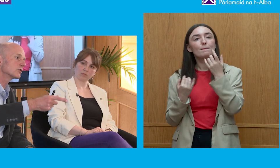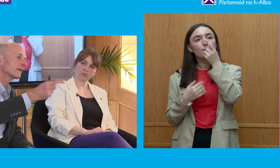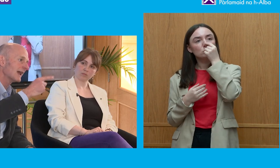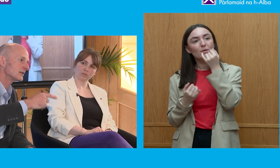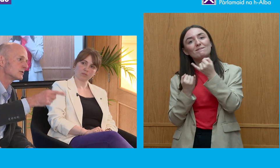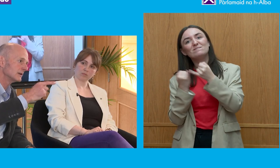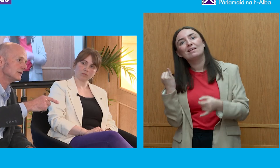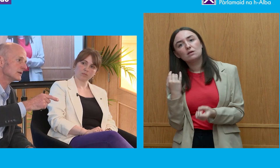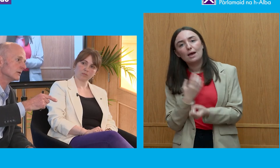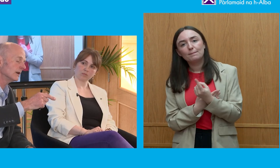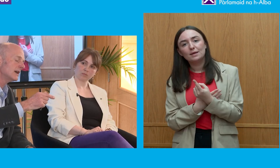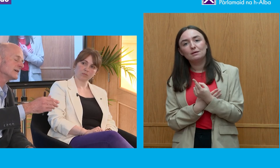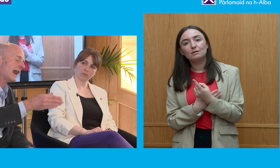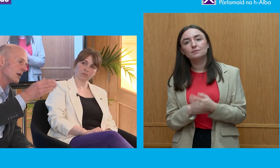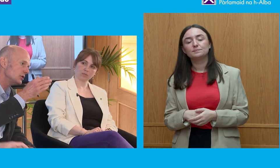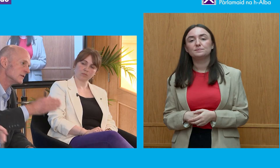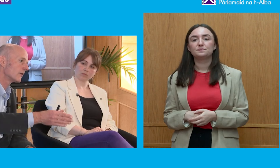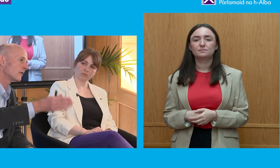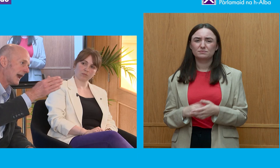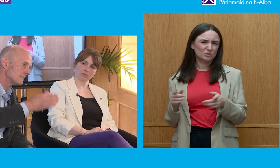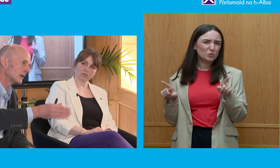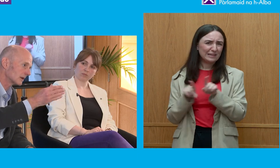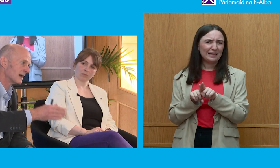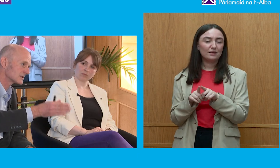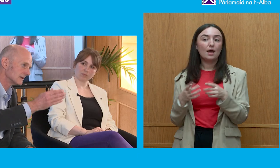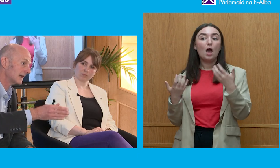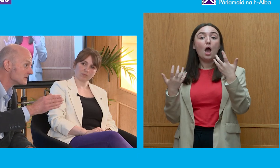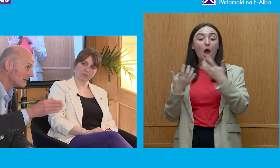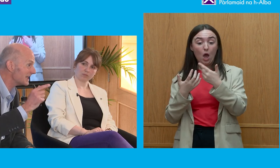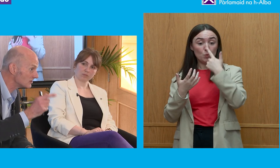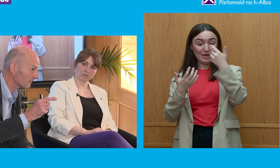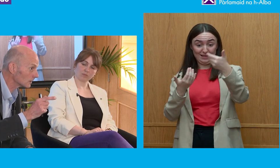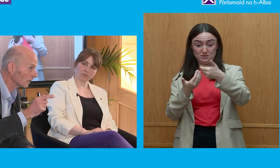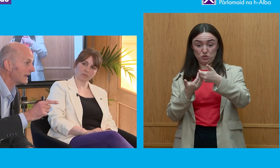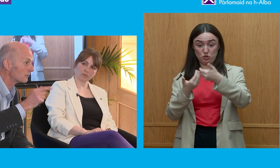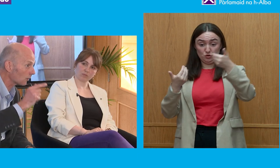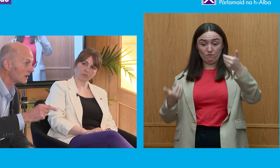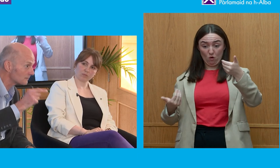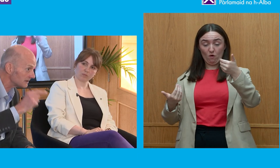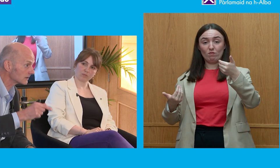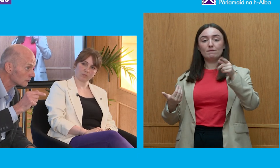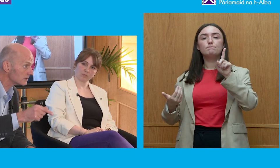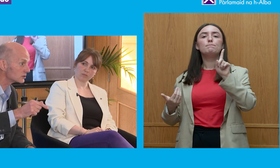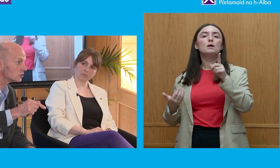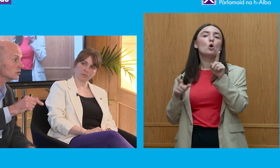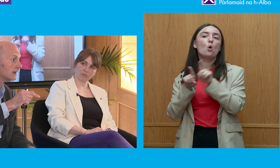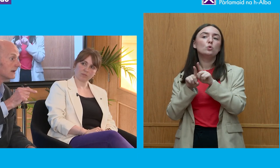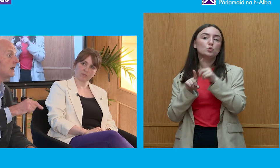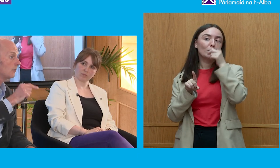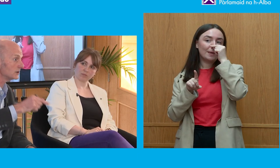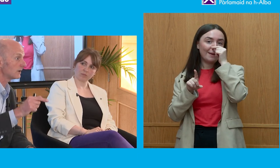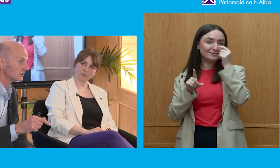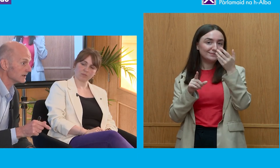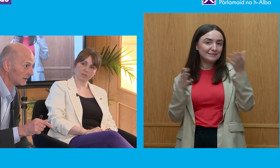because it's sort of a catch-22 so how do you devolve and build capacity at the same time it's difficult it requires political risk to do